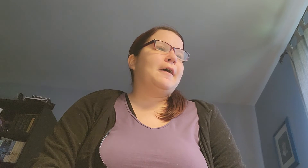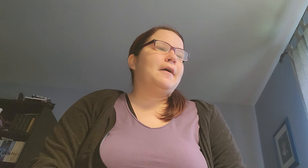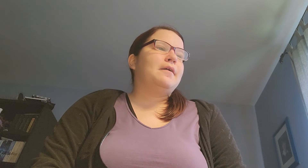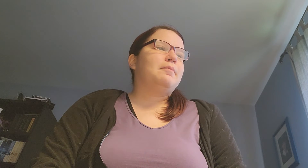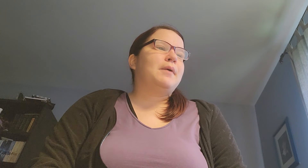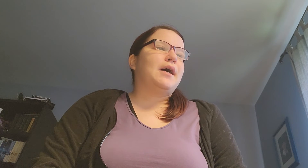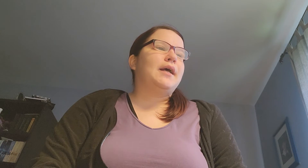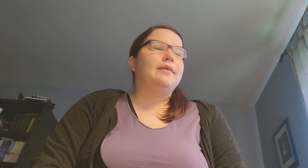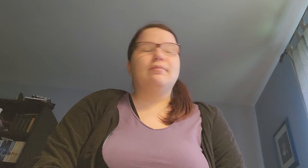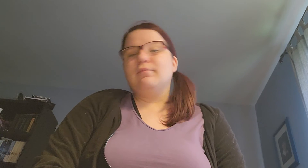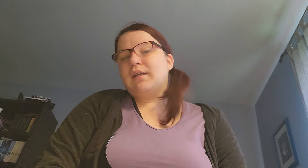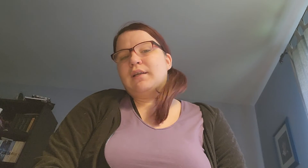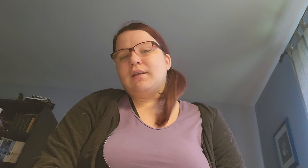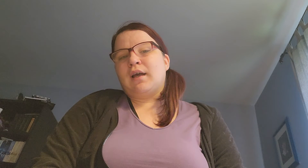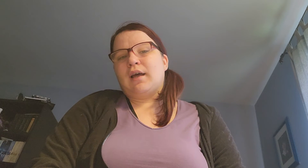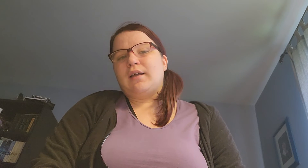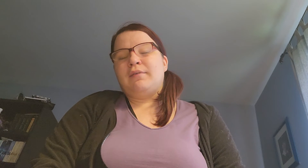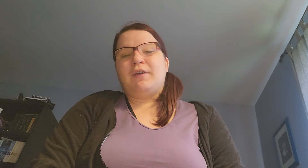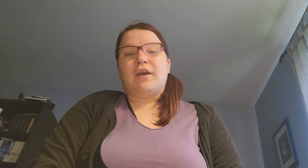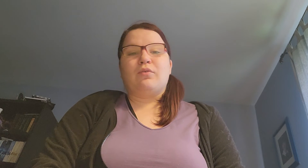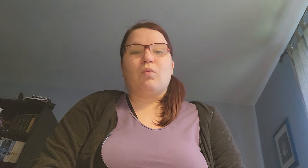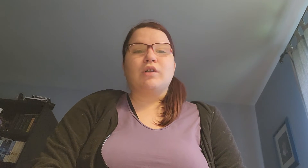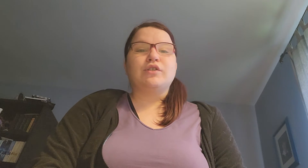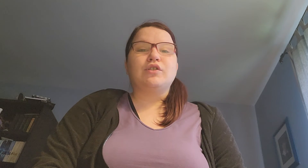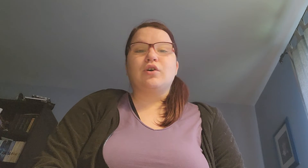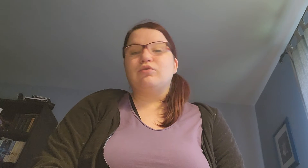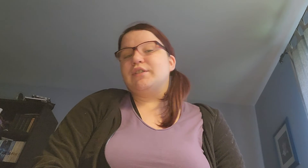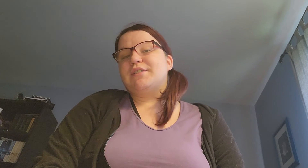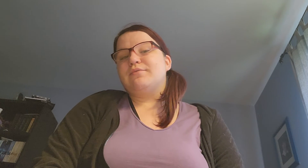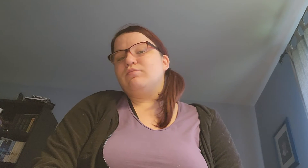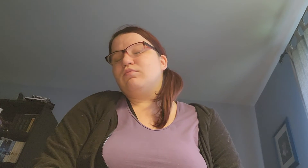Uh... Uh... If you guys want to know, just...